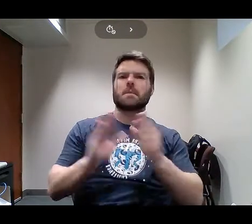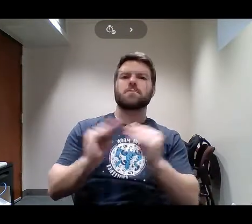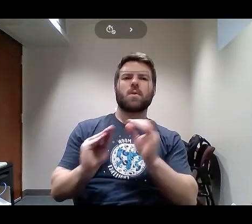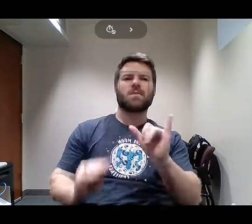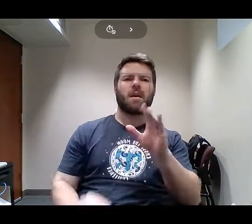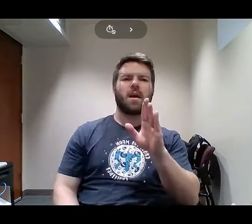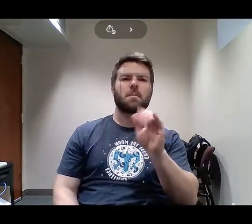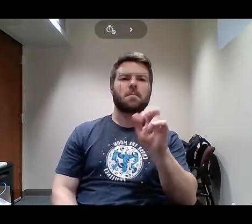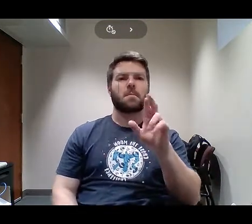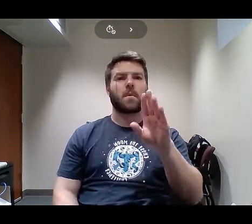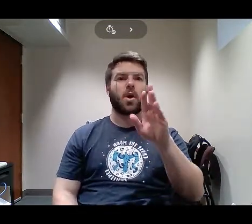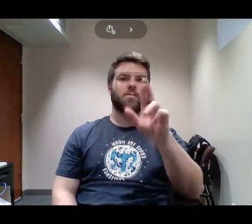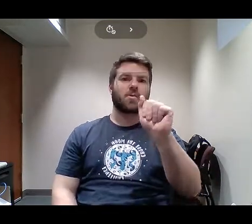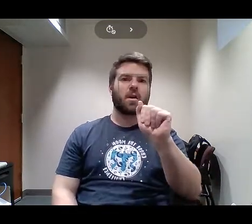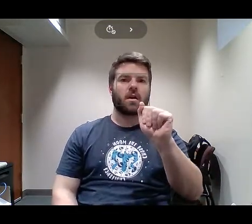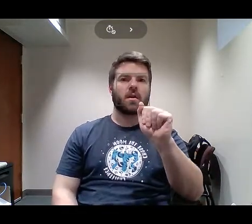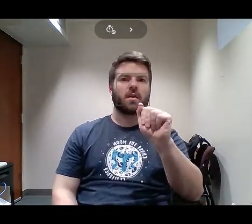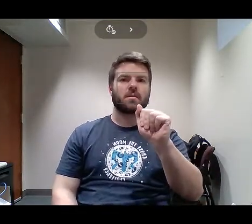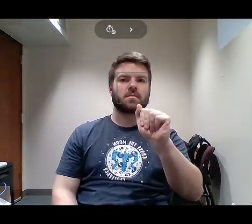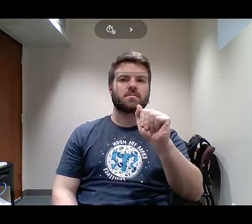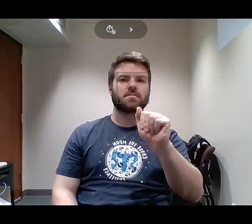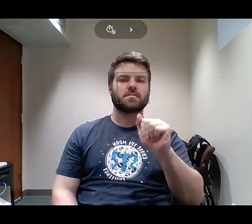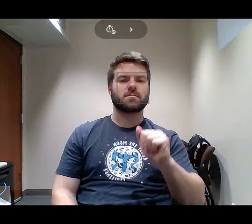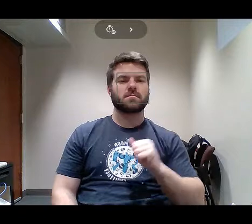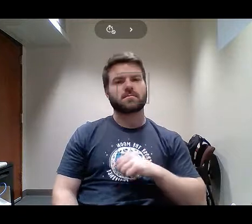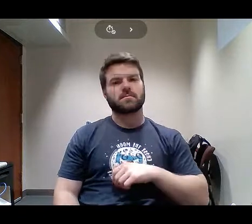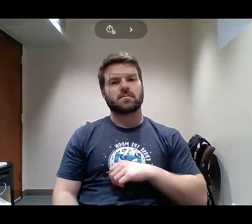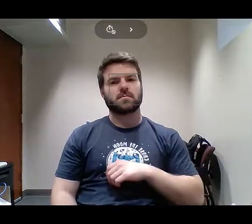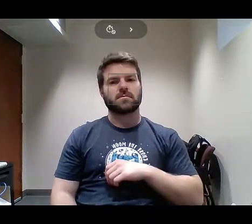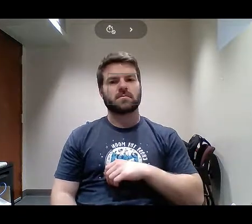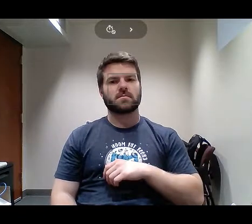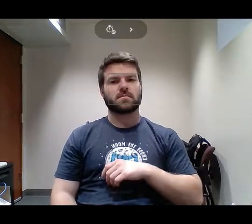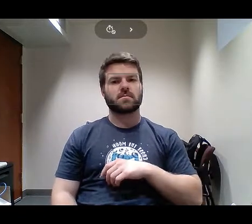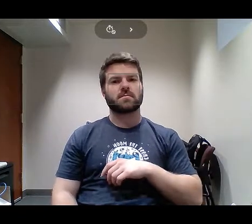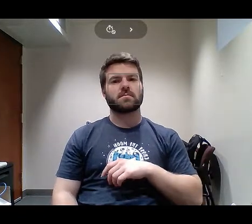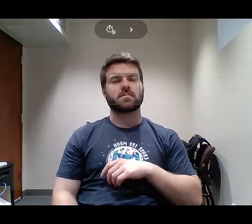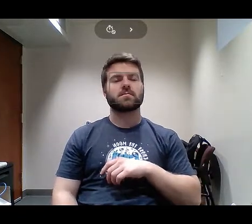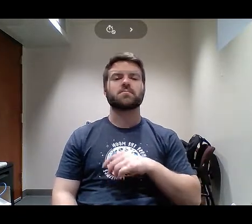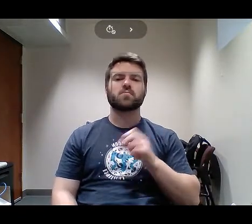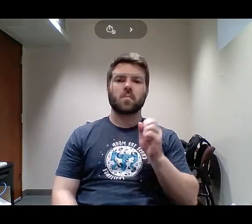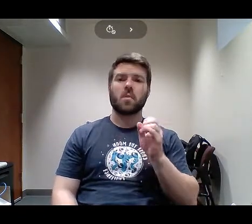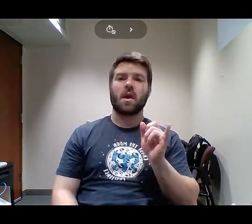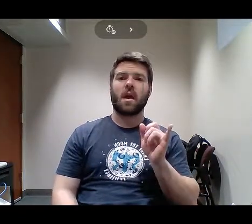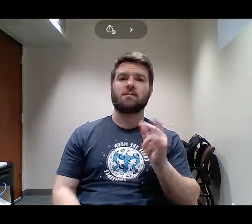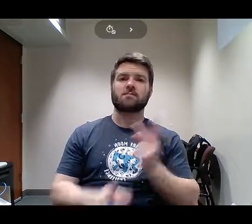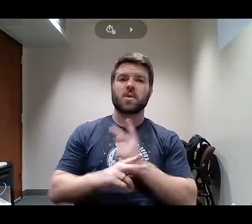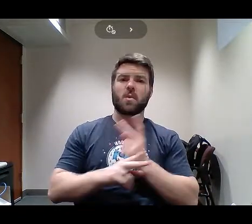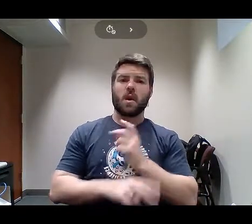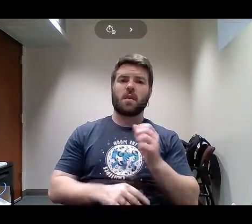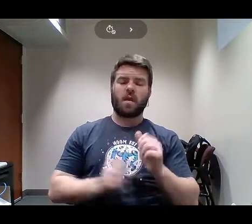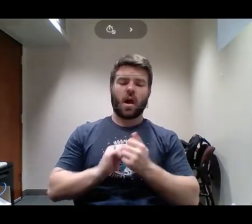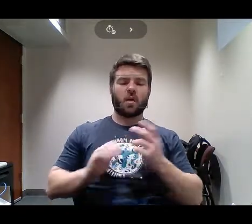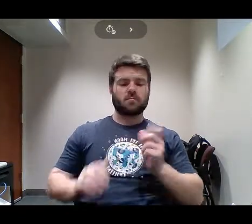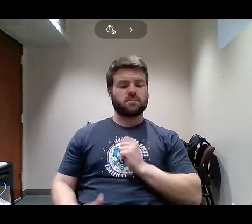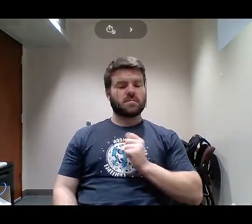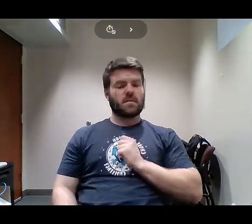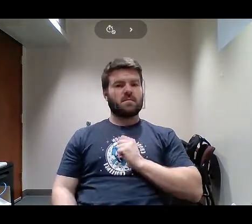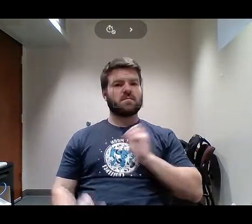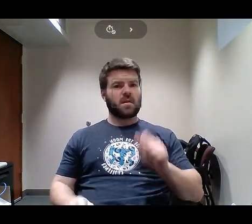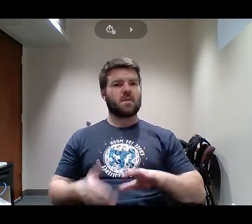pretty goofy Barbara. And if I could figure out how to be myself, I could be a pretty good Oprah. I was trying